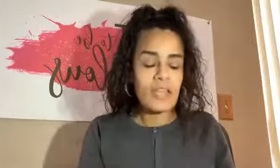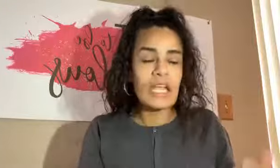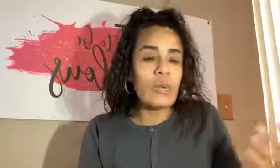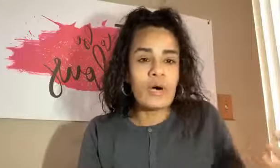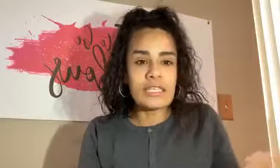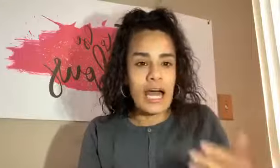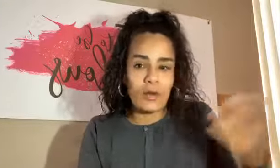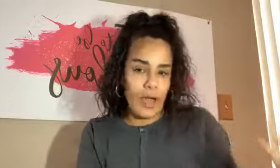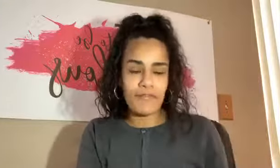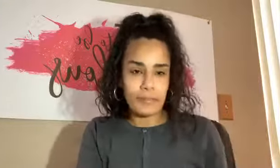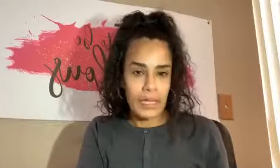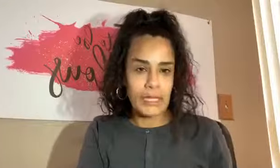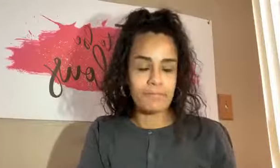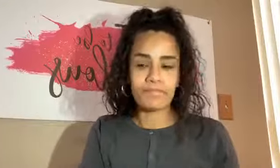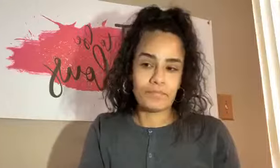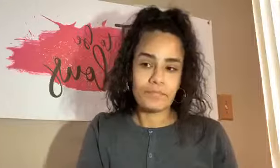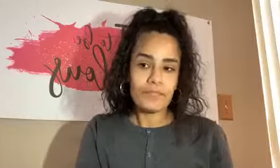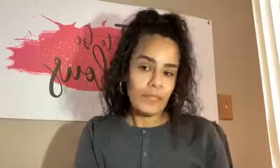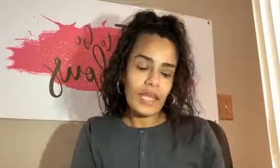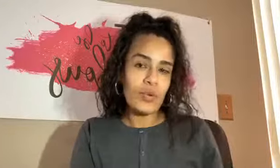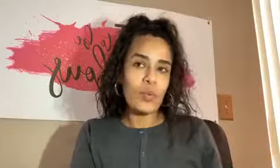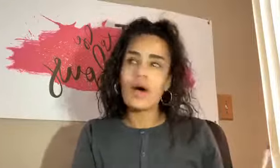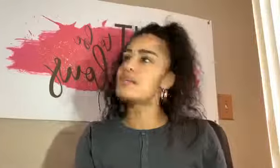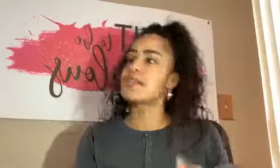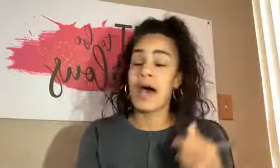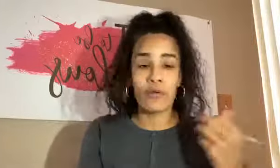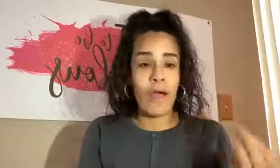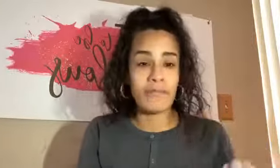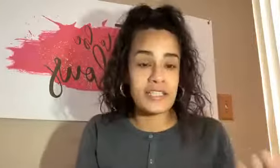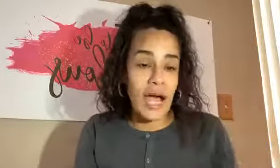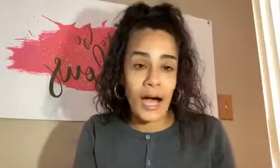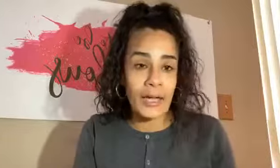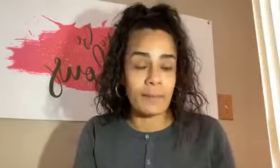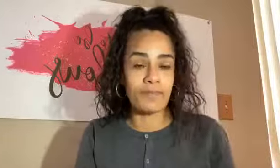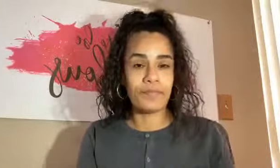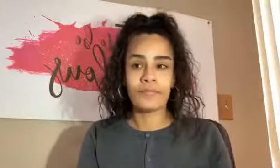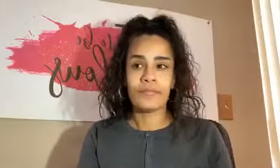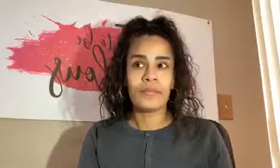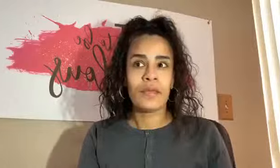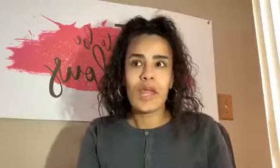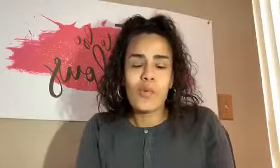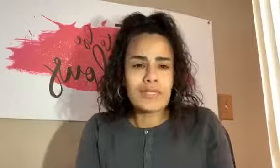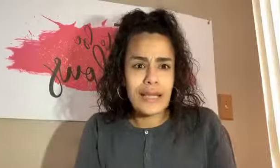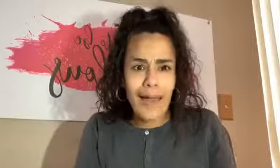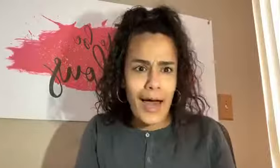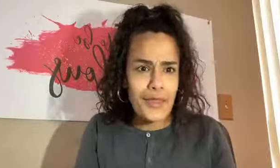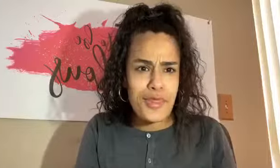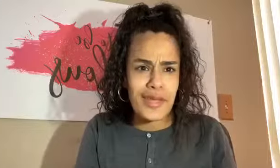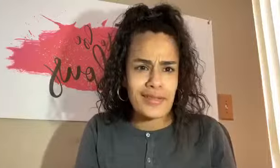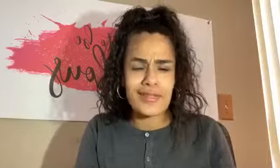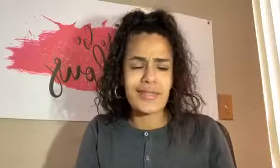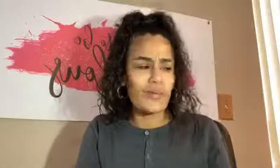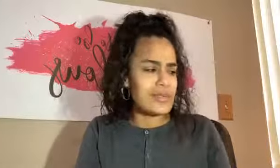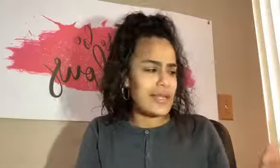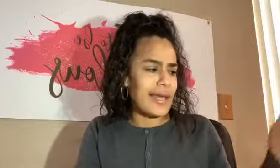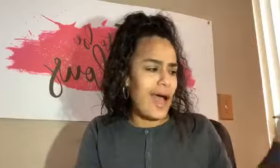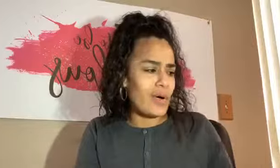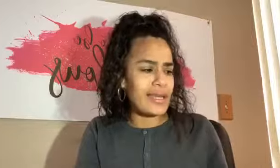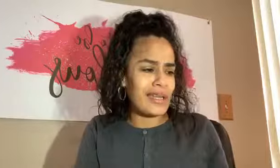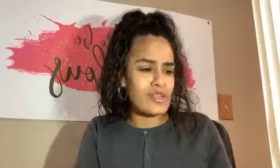It was, I don't have the money. It was, I don't have the time. It was a lot of things. It was like, how can I